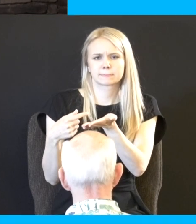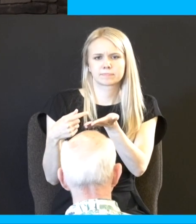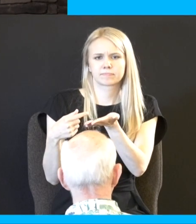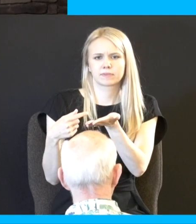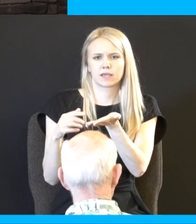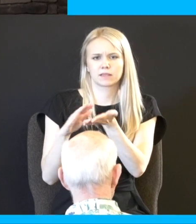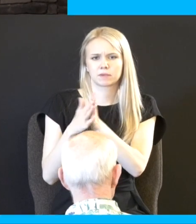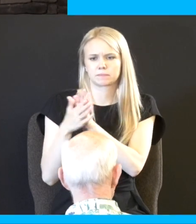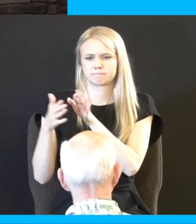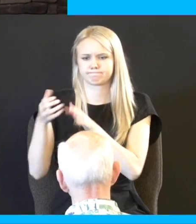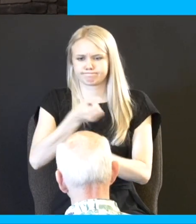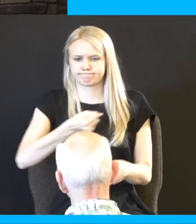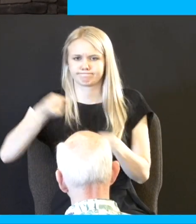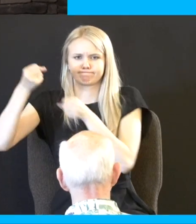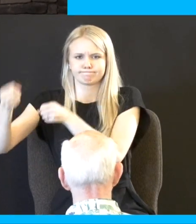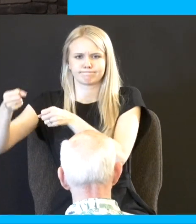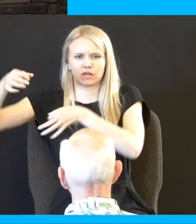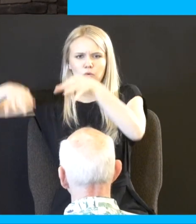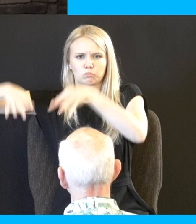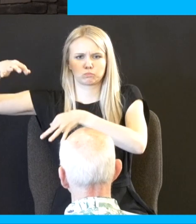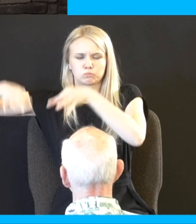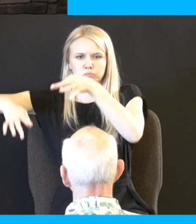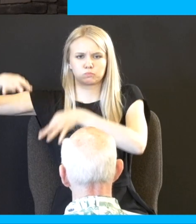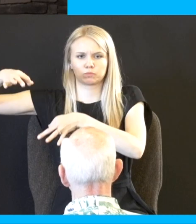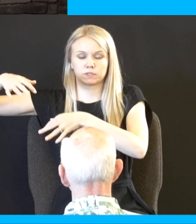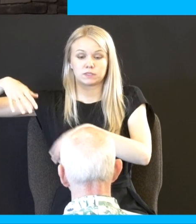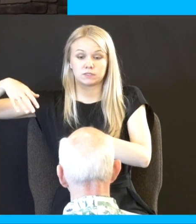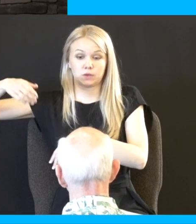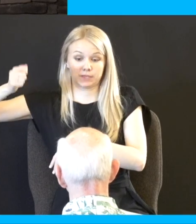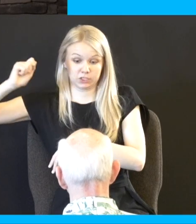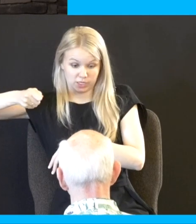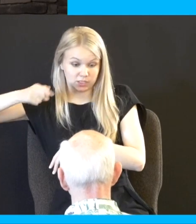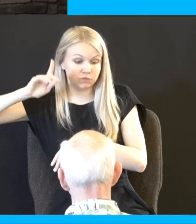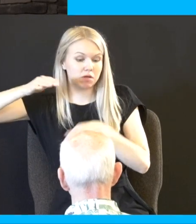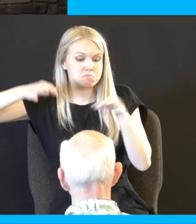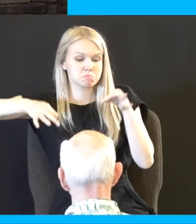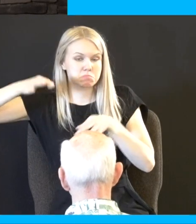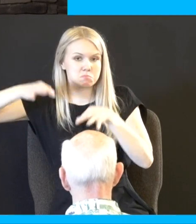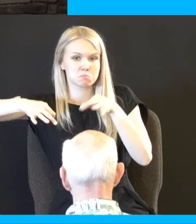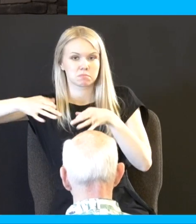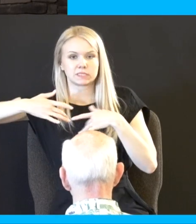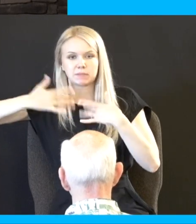they get hauled into the court that the judges may judge them again usually gate of the city the elders the overseers